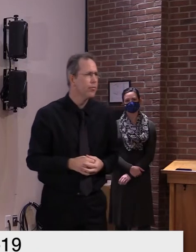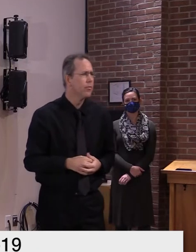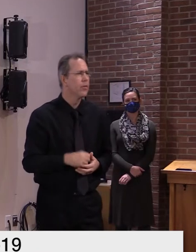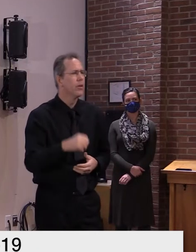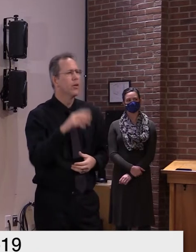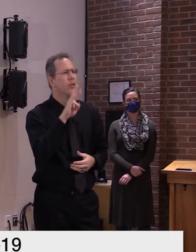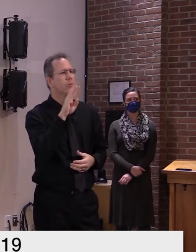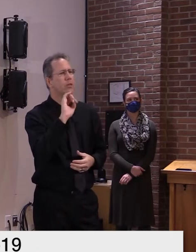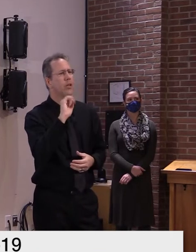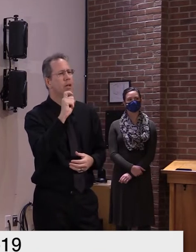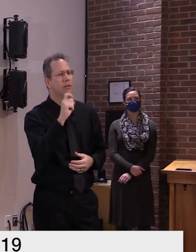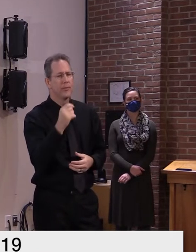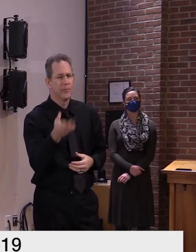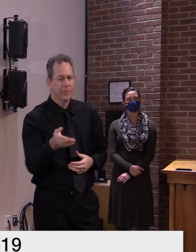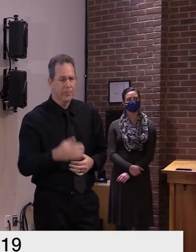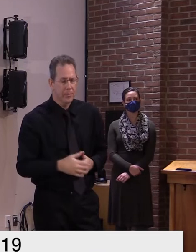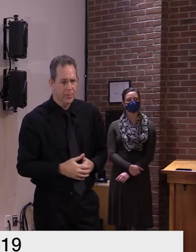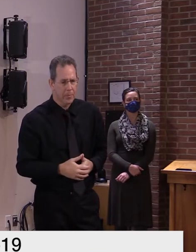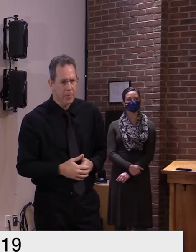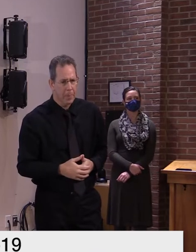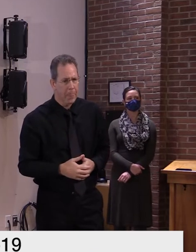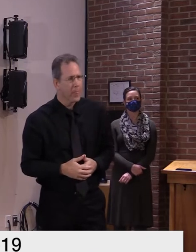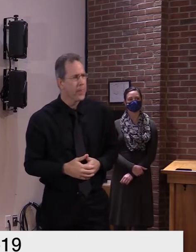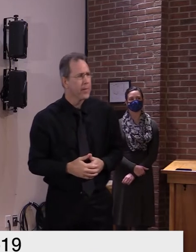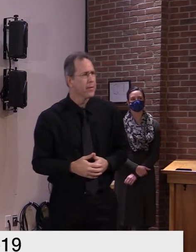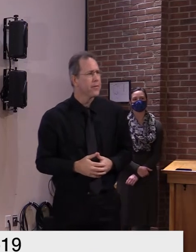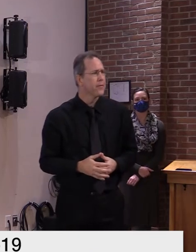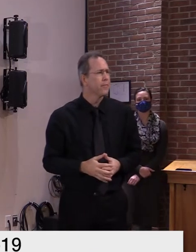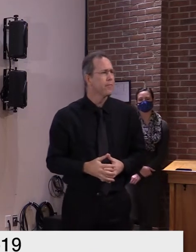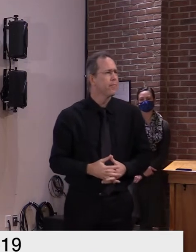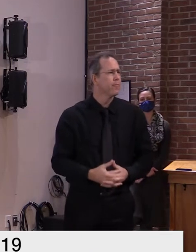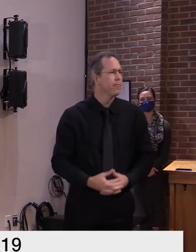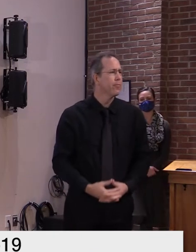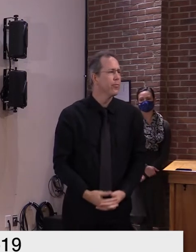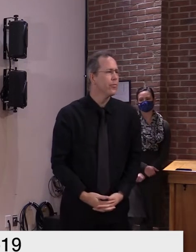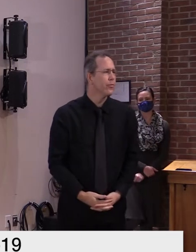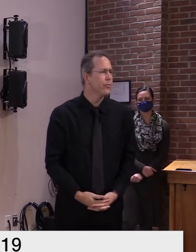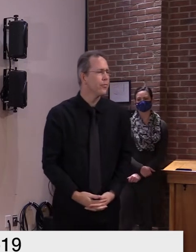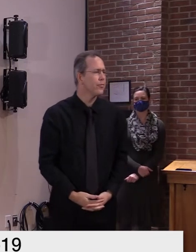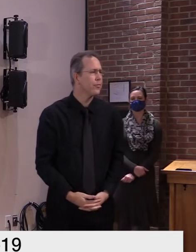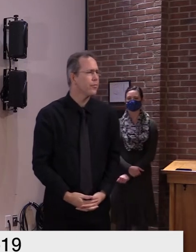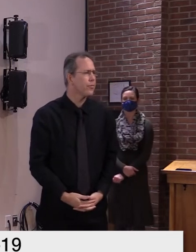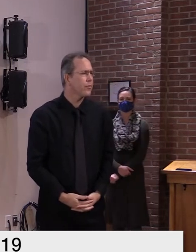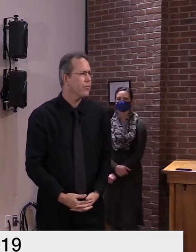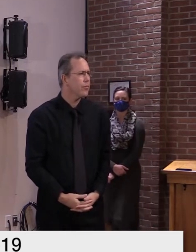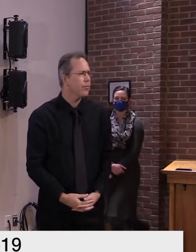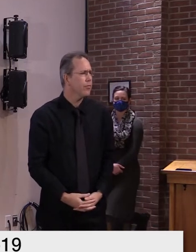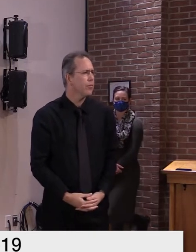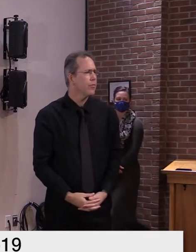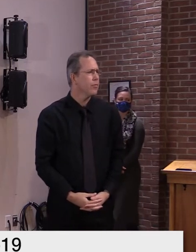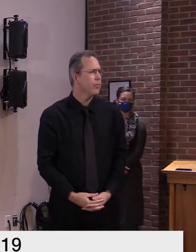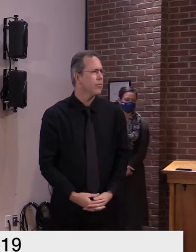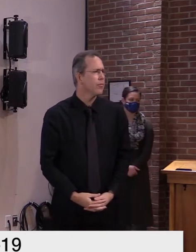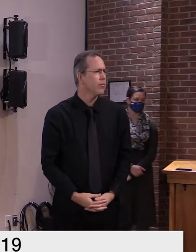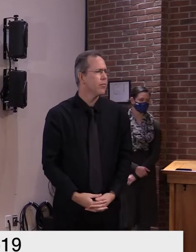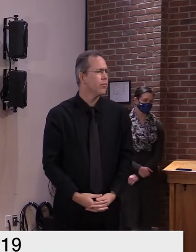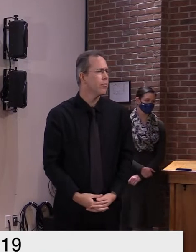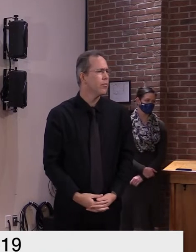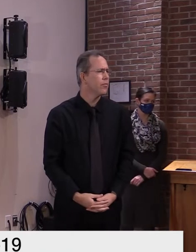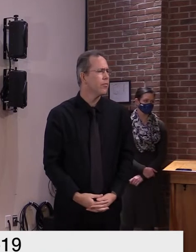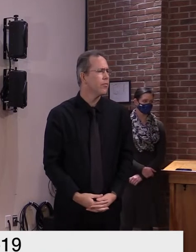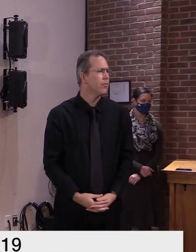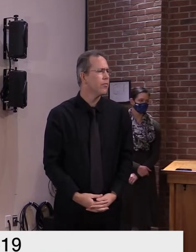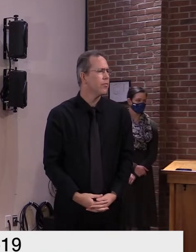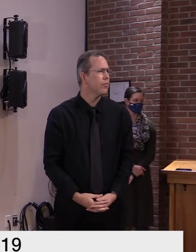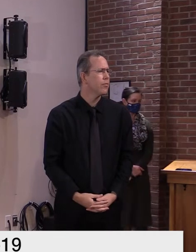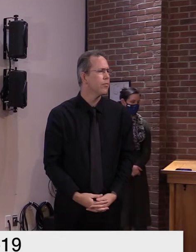well that was actually a perfect segue into my question which was we've heard a lot of course about pfizer's vaccine and the first wave of vaccinations coming